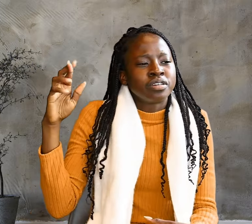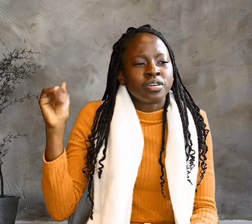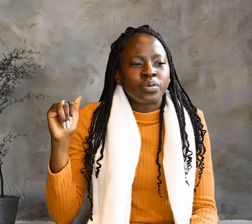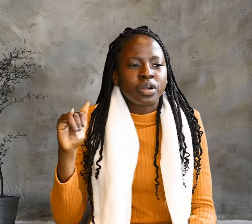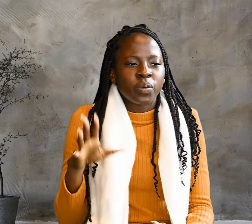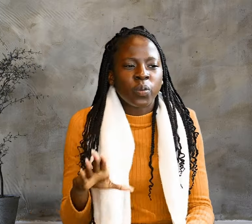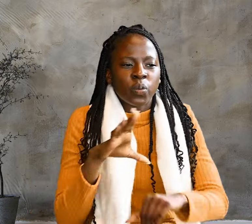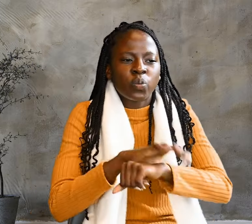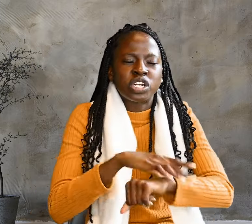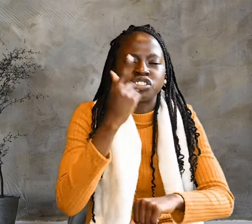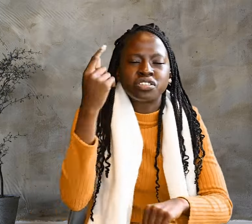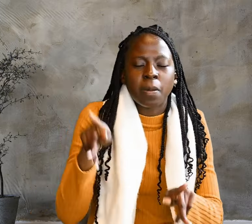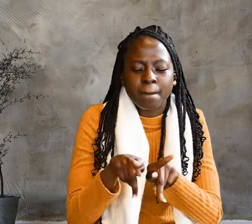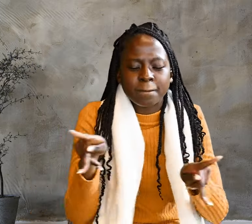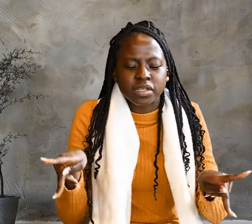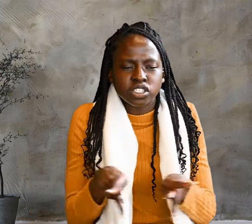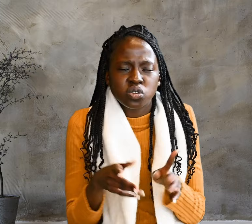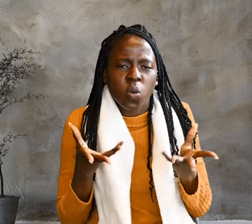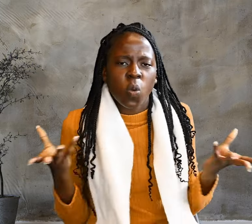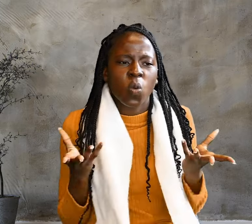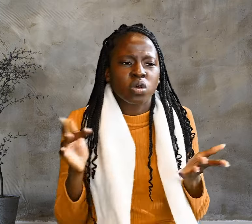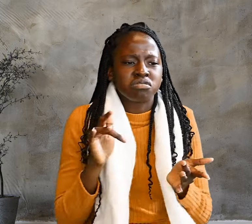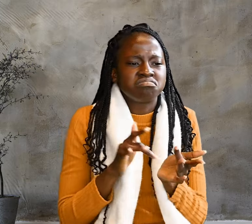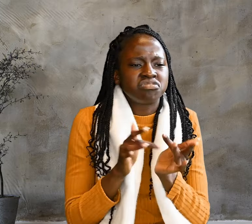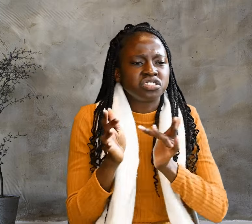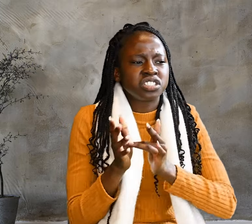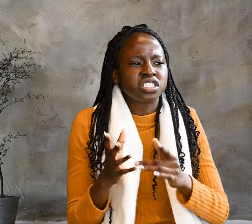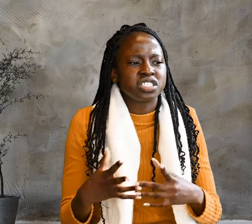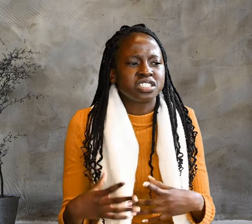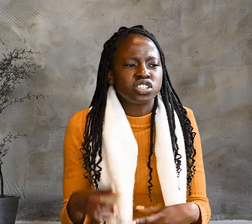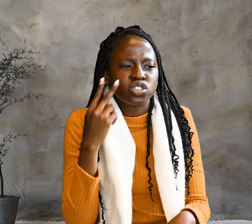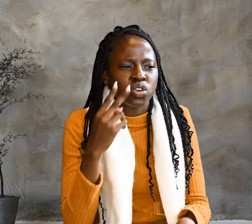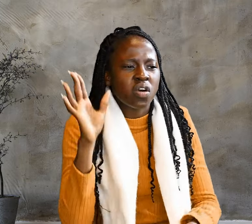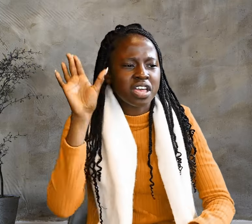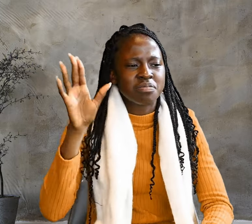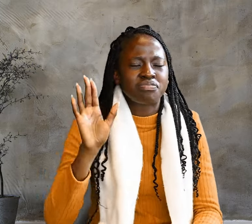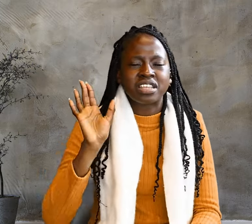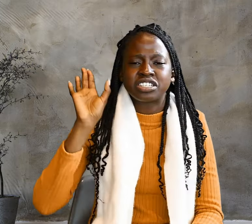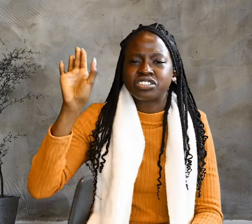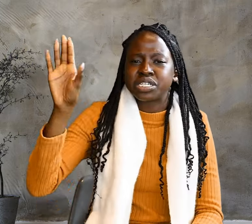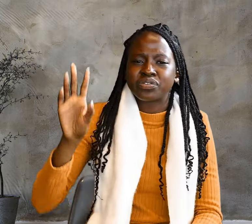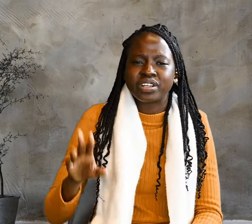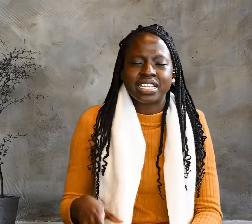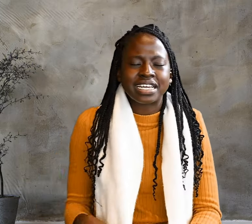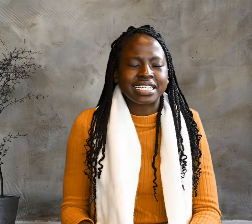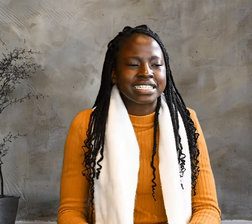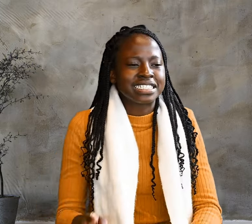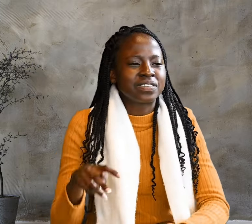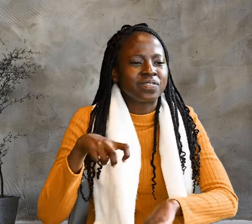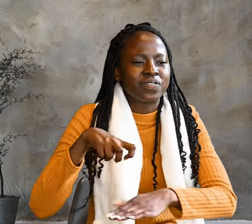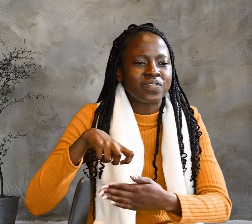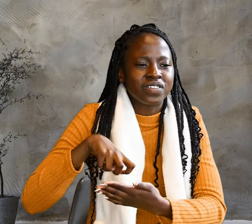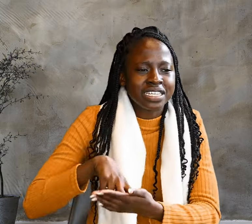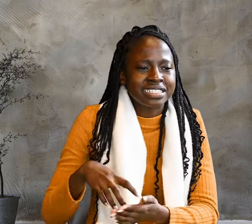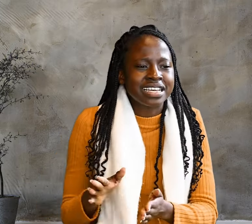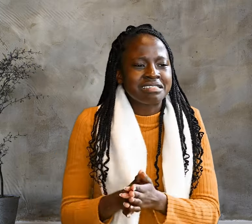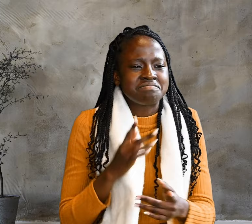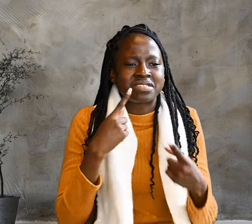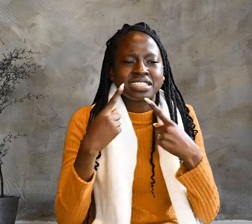place where Jesus was and so him, she fell at his feet and said, Lord,